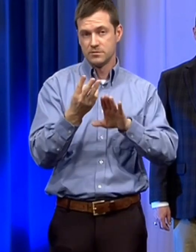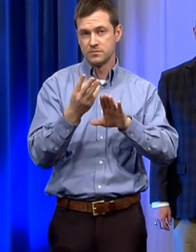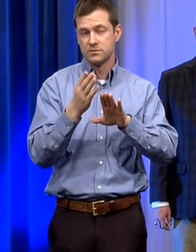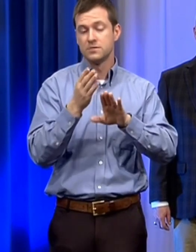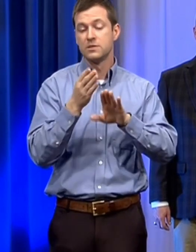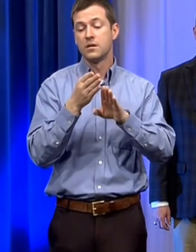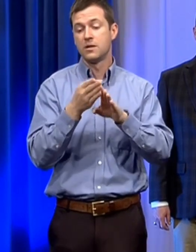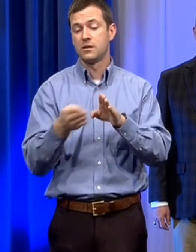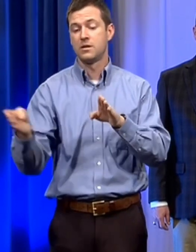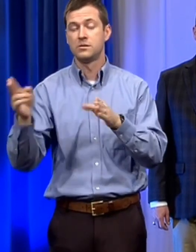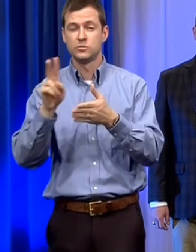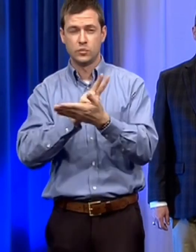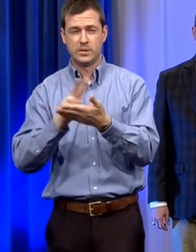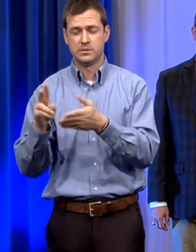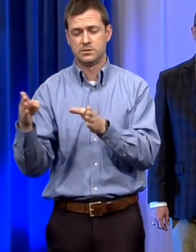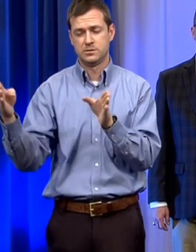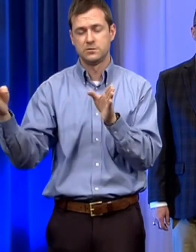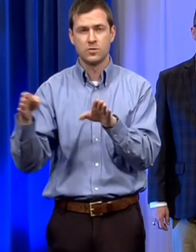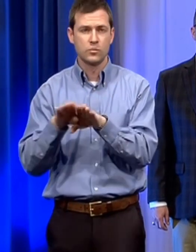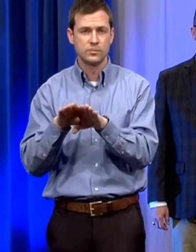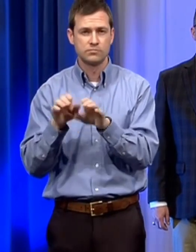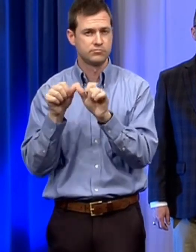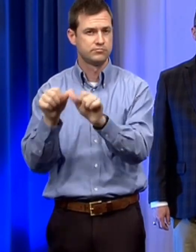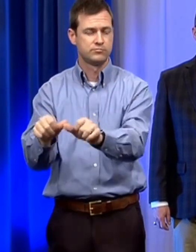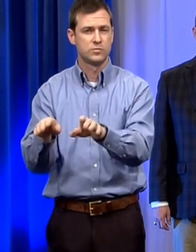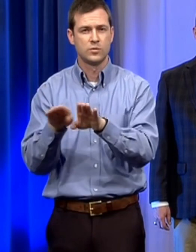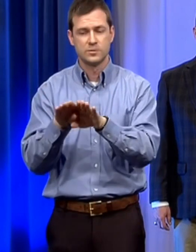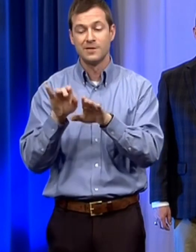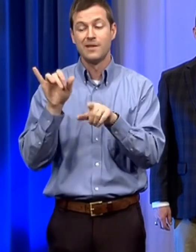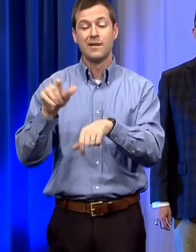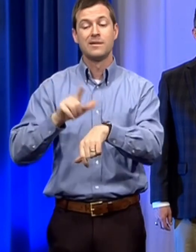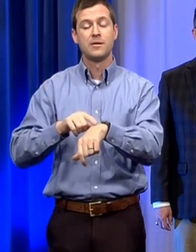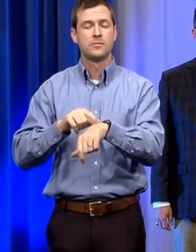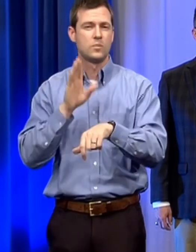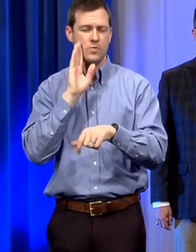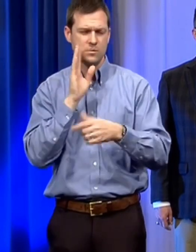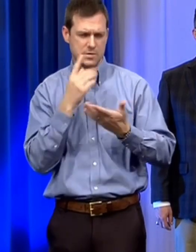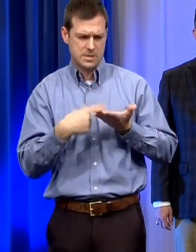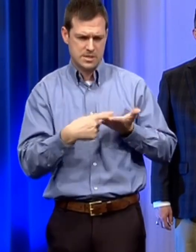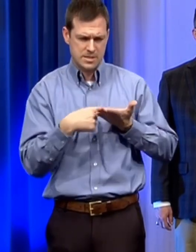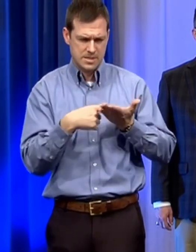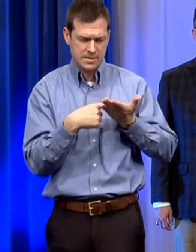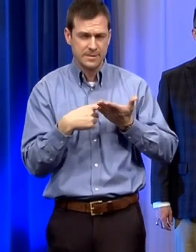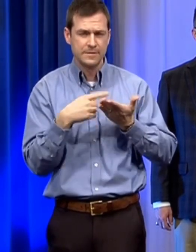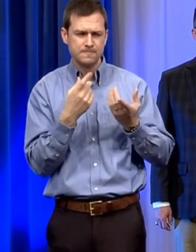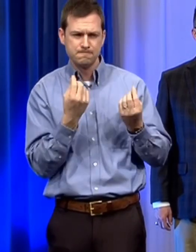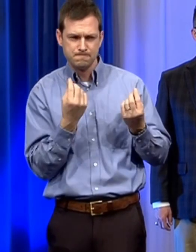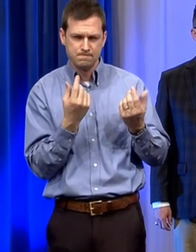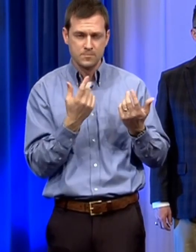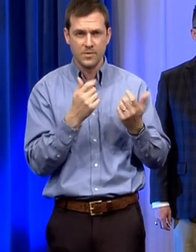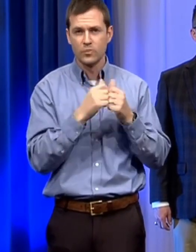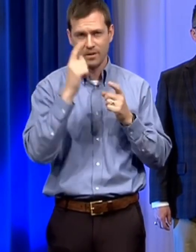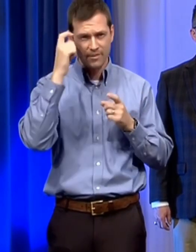that and then we will make a decision working with public health and with the governor and her task force during that third week about what we